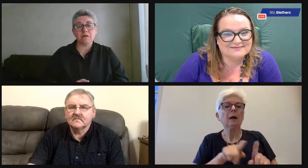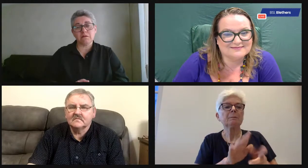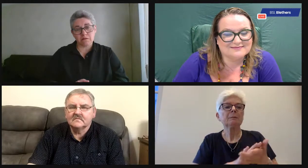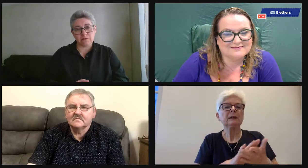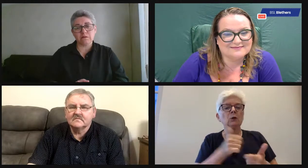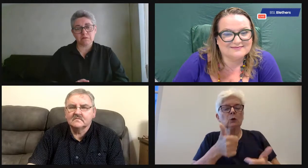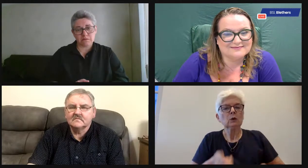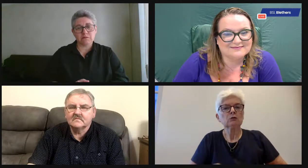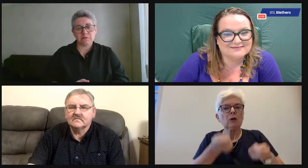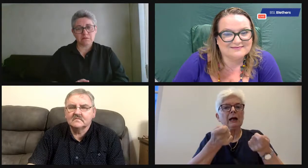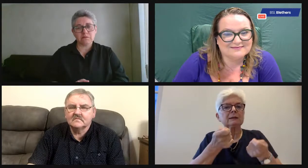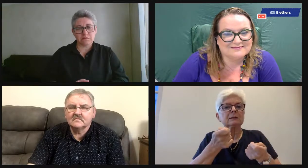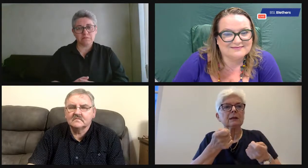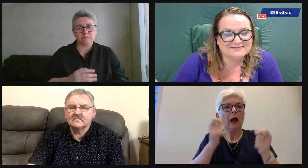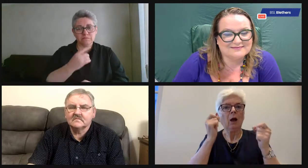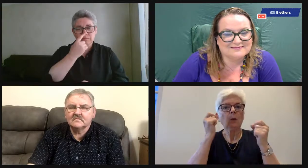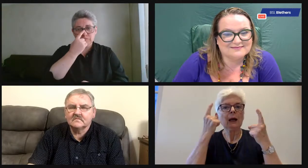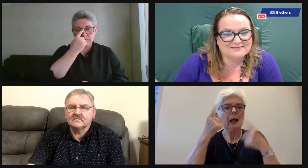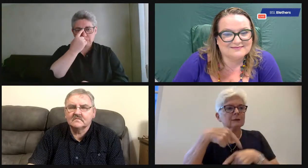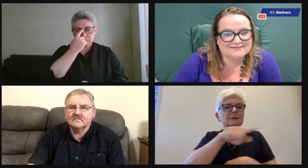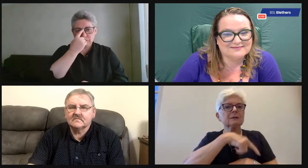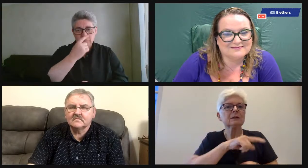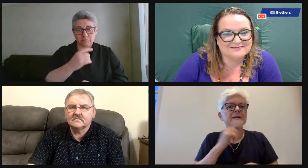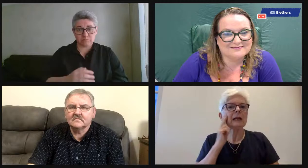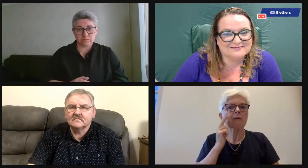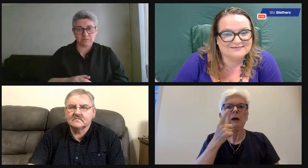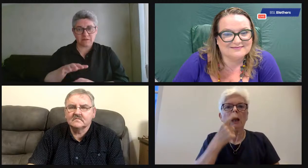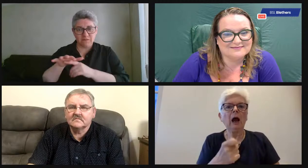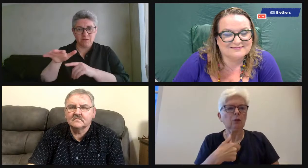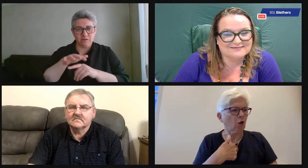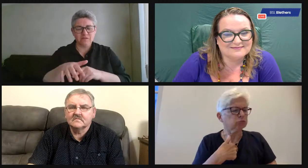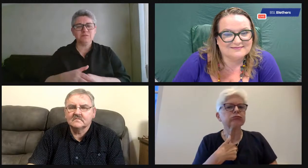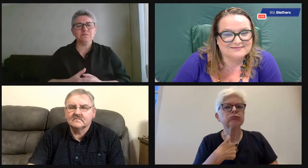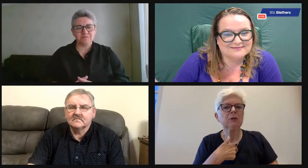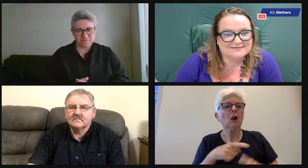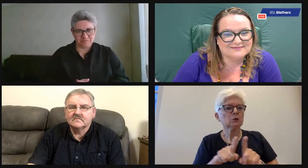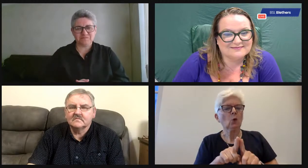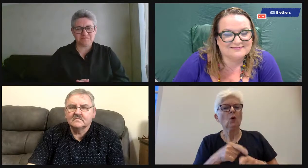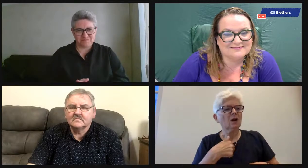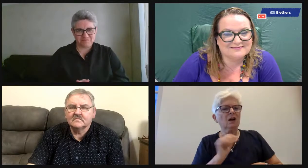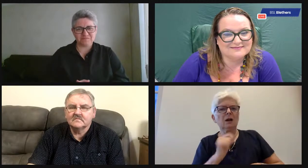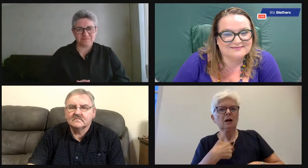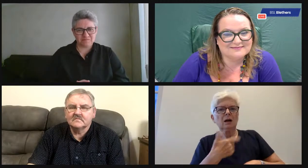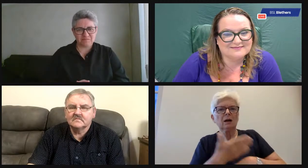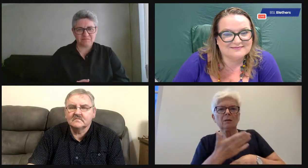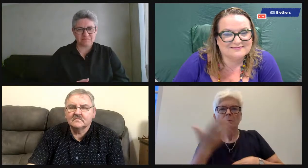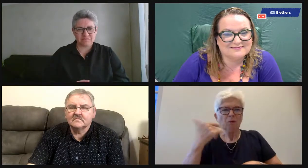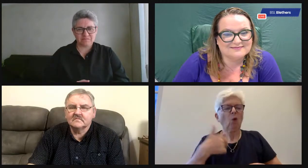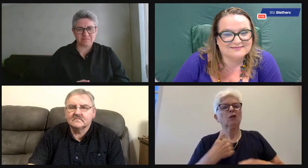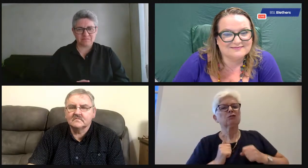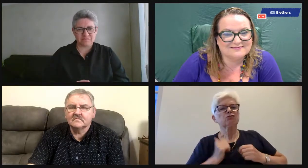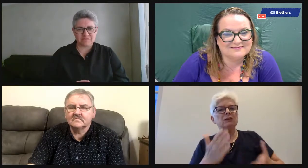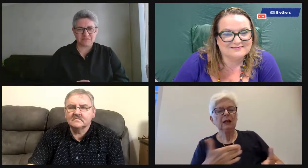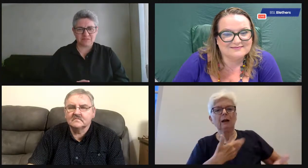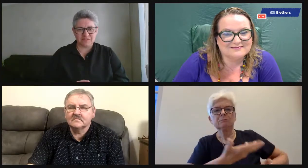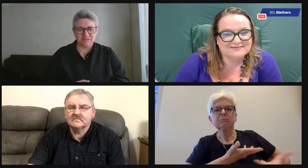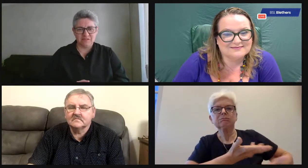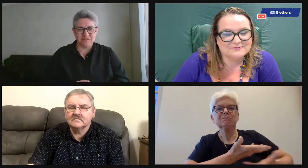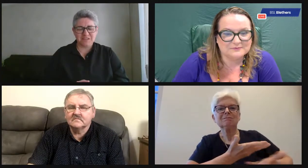enjoy myself because I was meeting hearing people. And I think it was great to raise awareness amongst hearing communities that deaf people